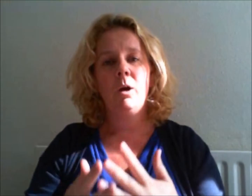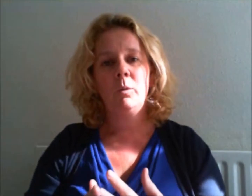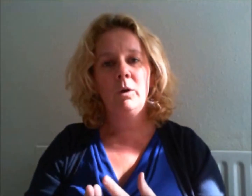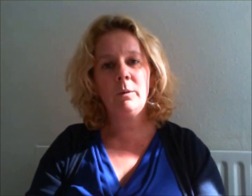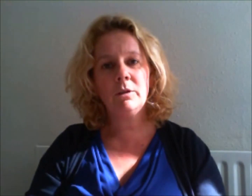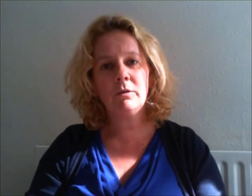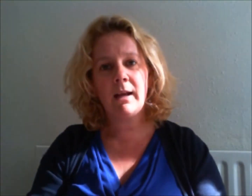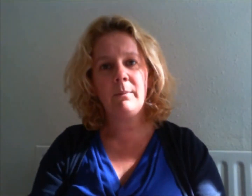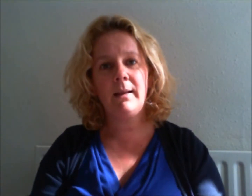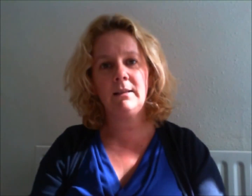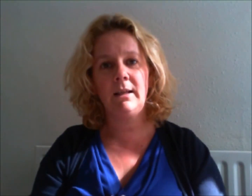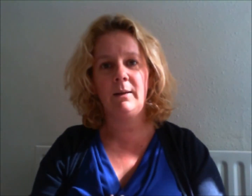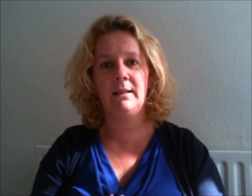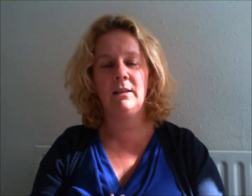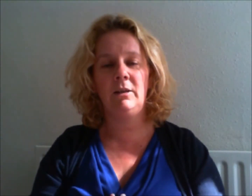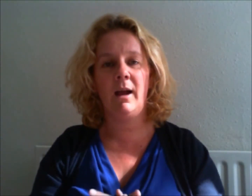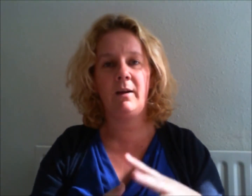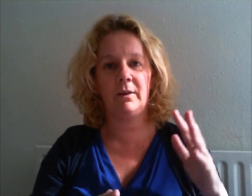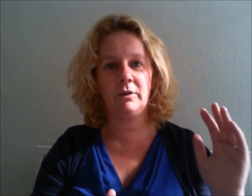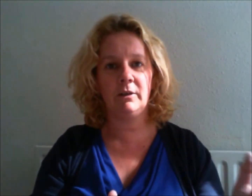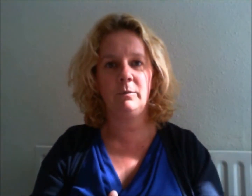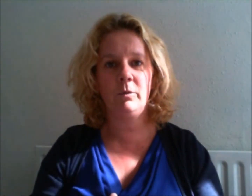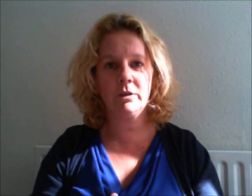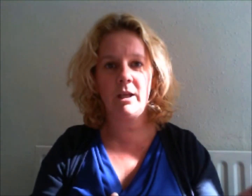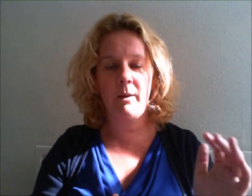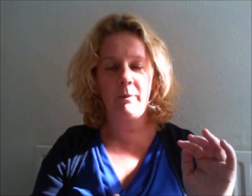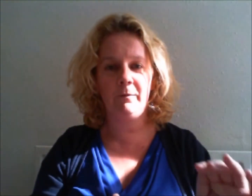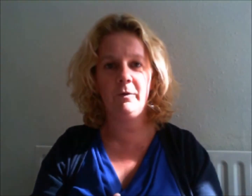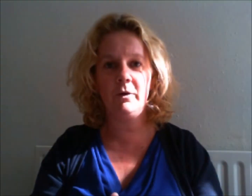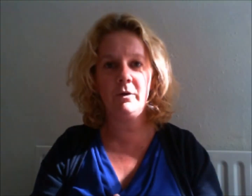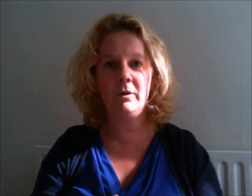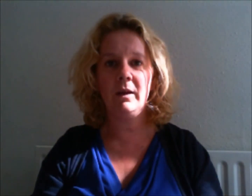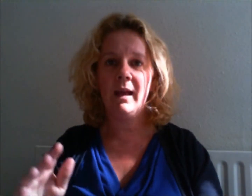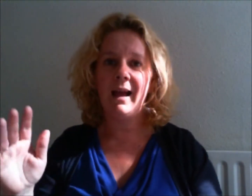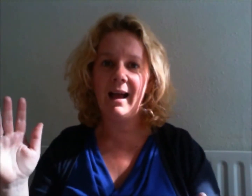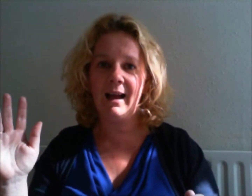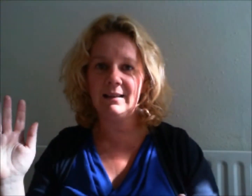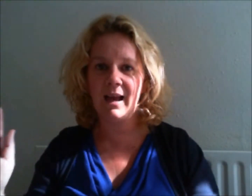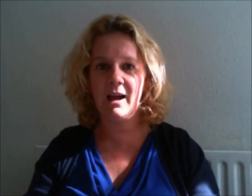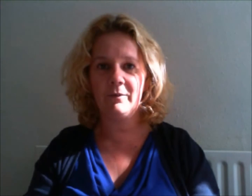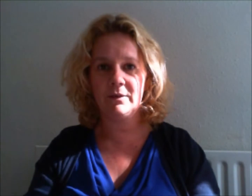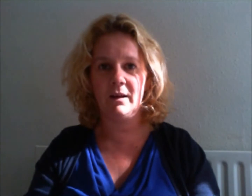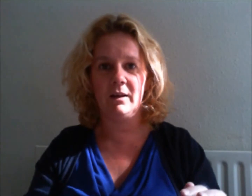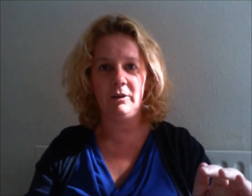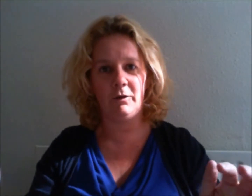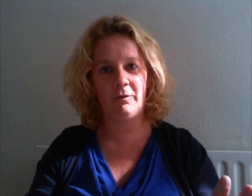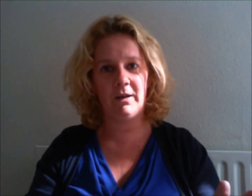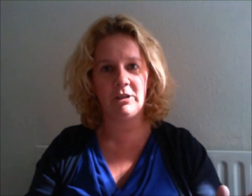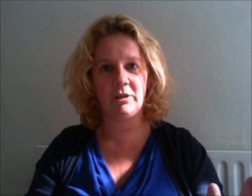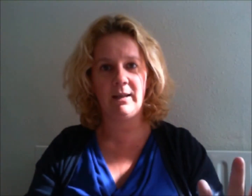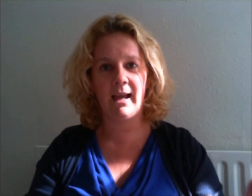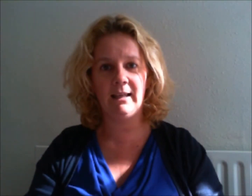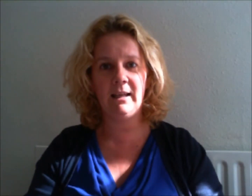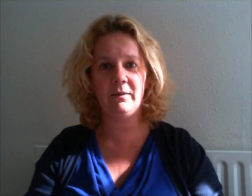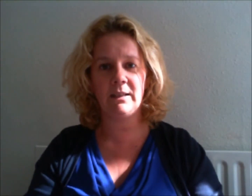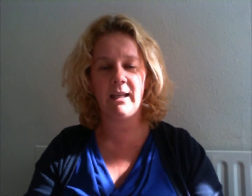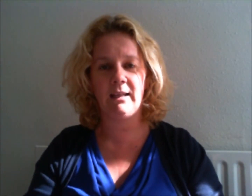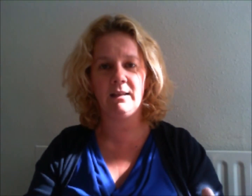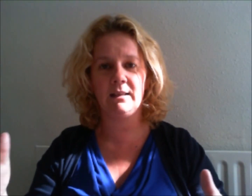What I want to recommend to you. Is that you have a drink of water. Before. And after. You've finished doing any EFT. Because